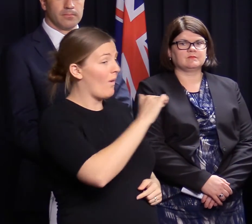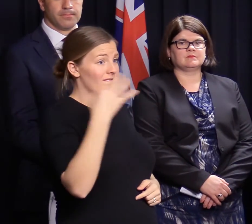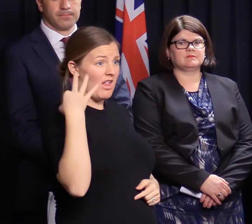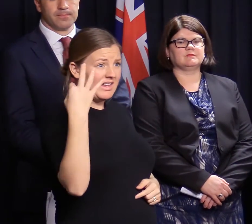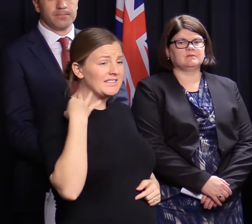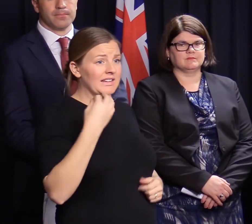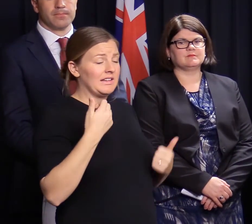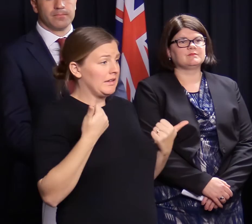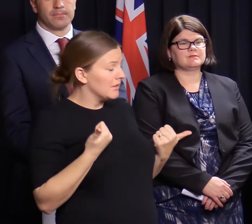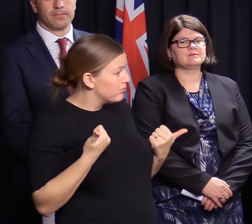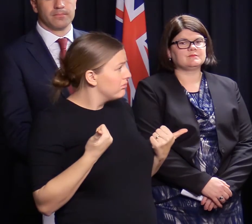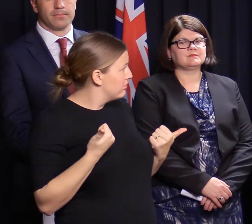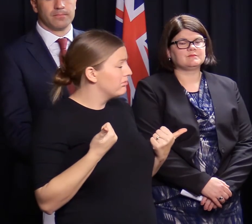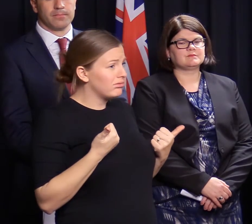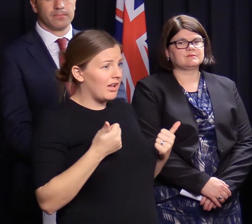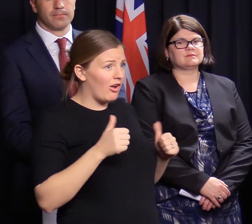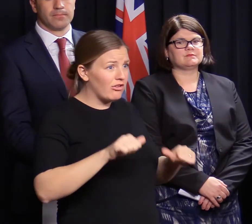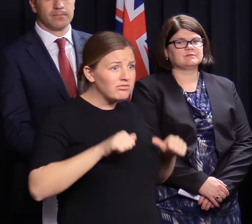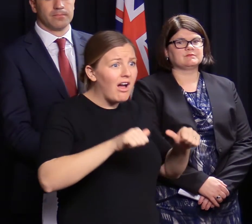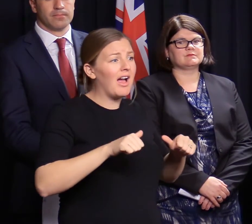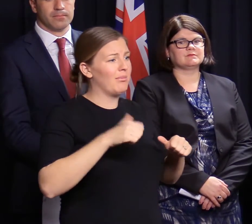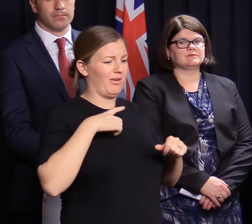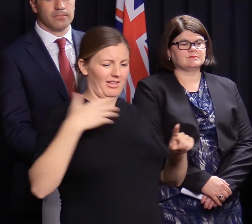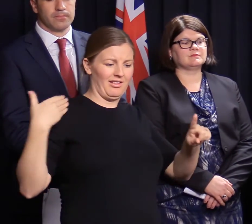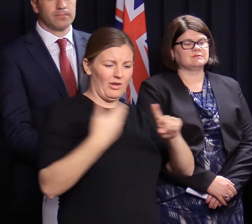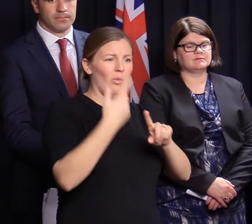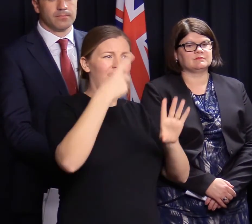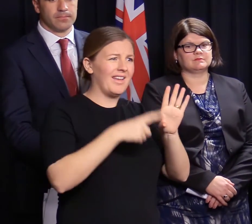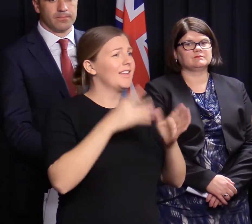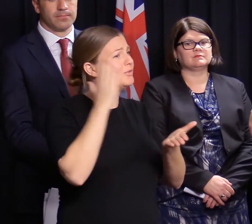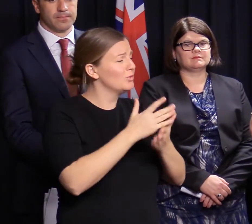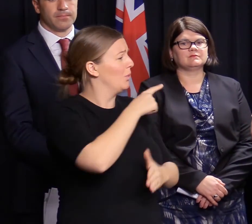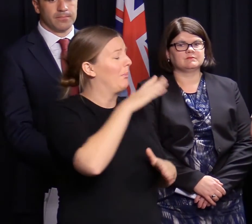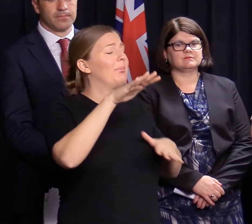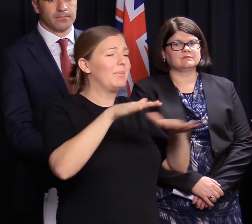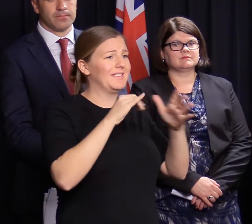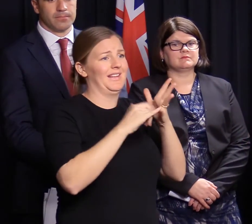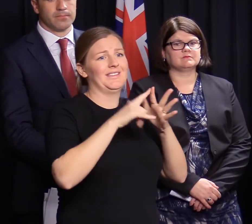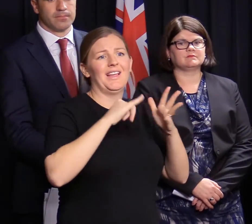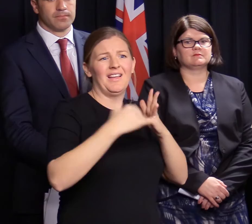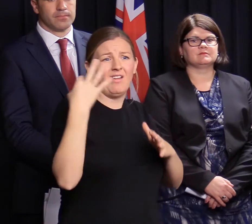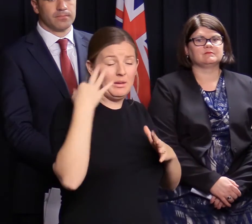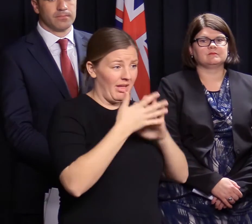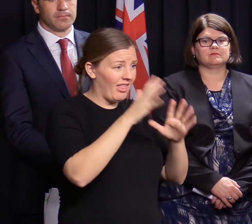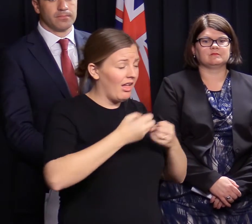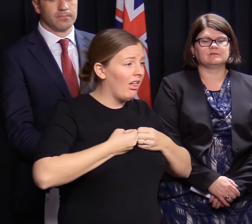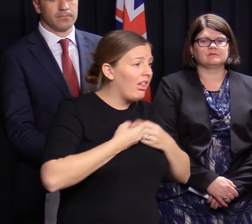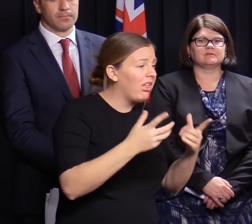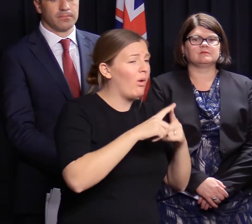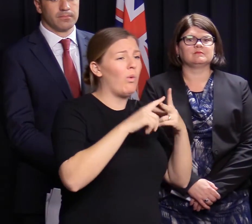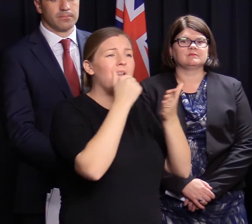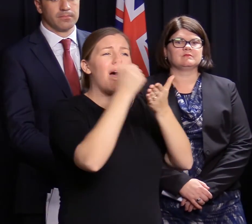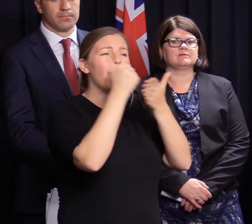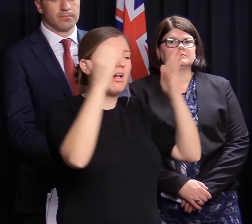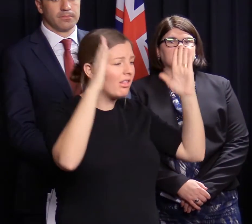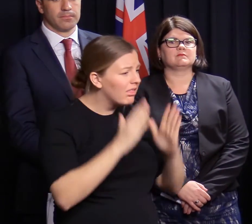Chris, long term, given that this has been a really flat out year for the SES particularly? Are you finding volunteers dropping away? Are